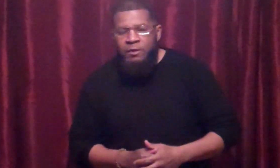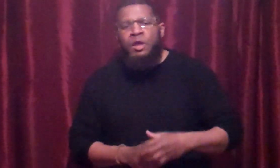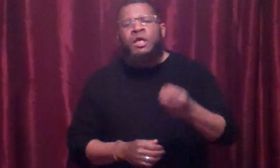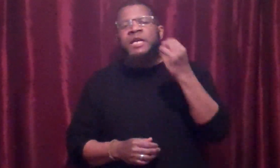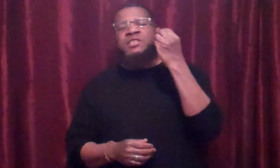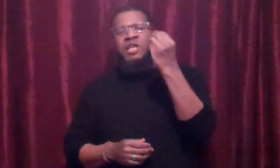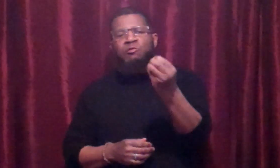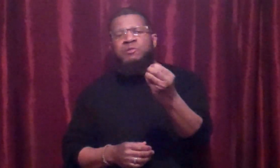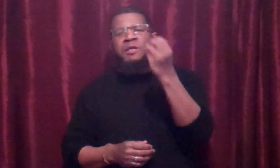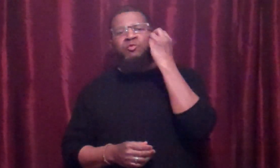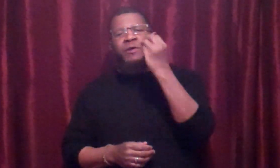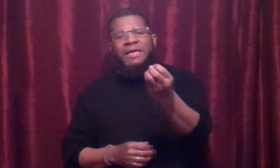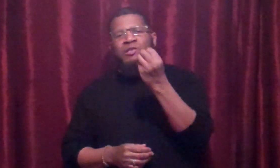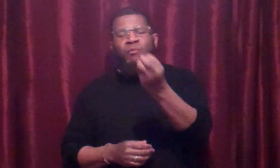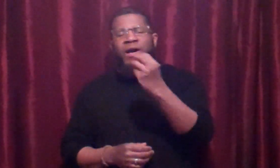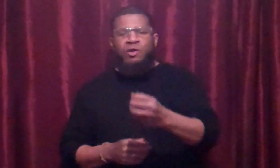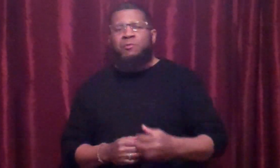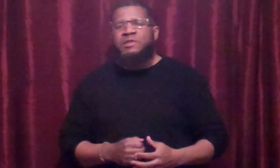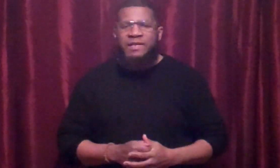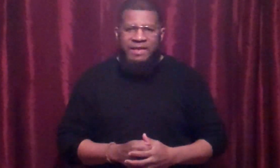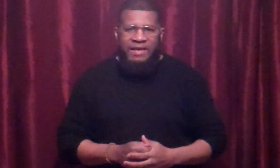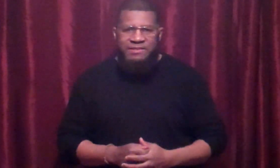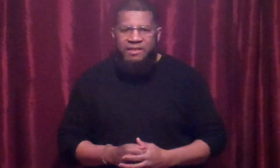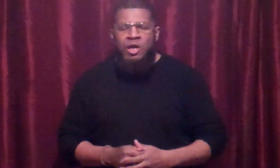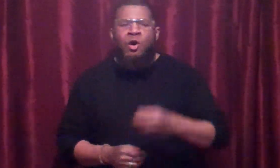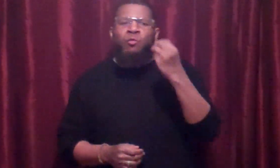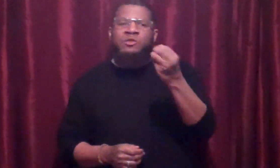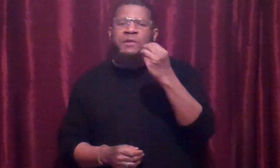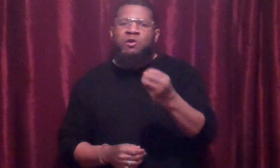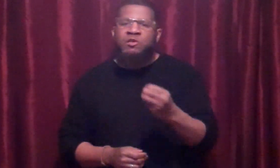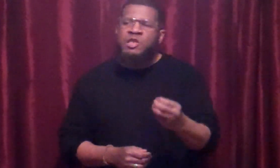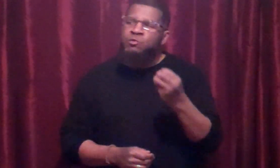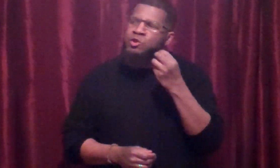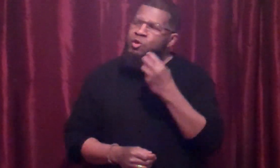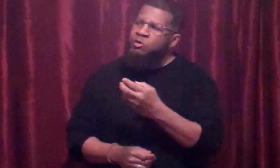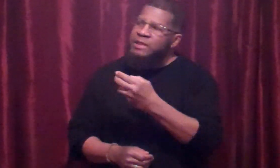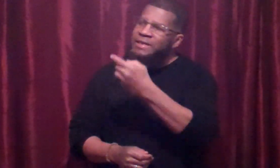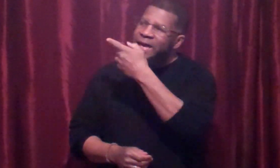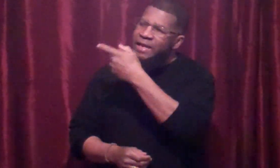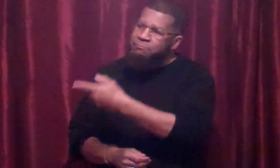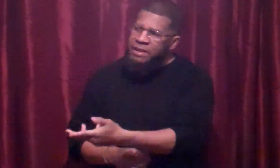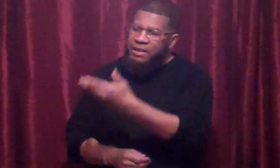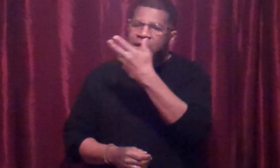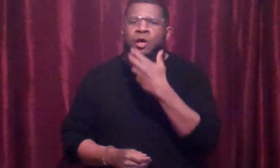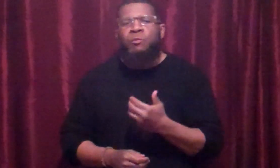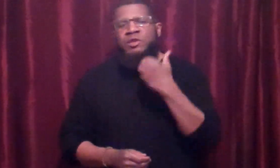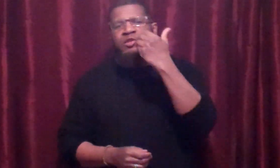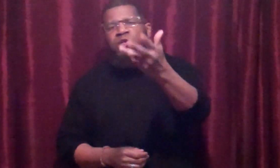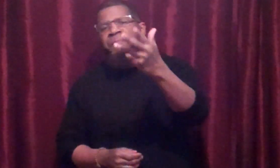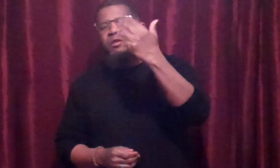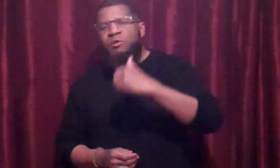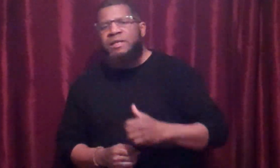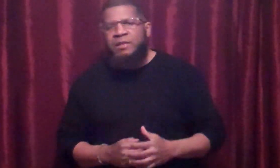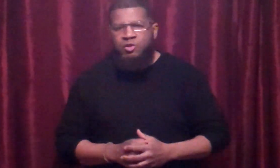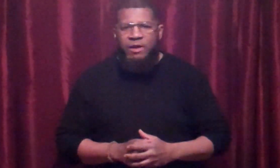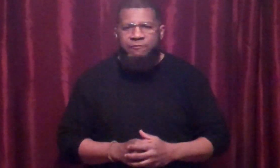He tells me the reason why he almost had the accident was because he was looking at me when he should have been looking at the traffic.